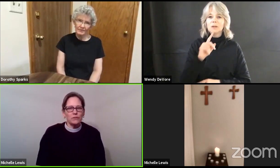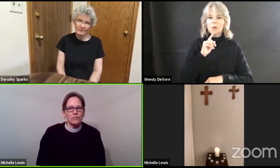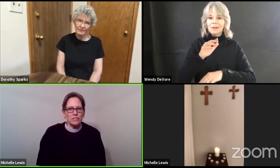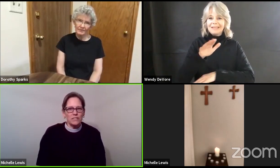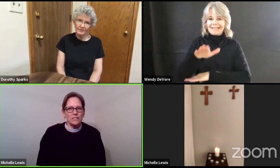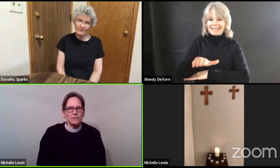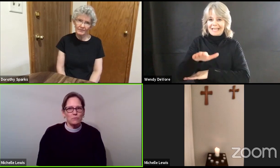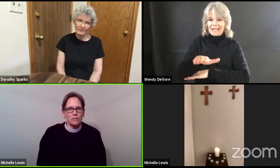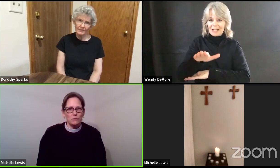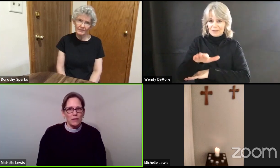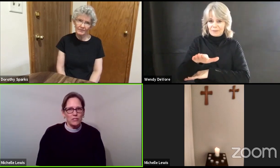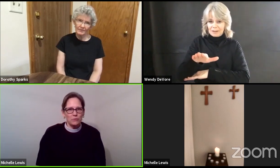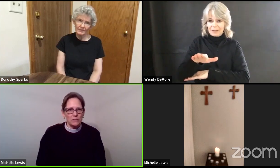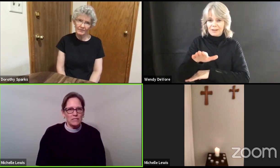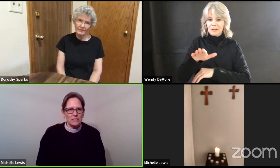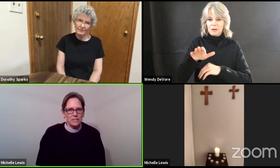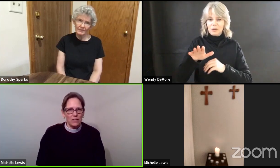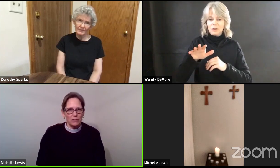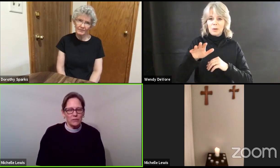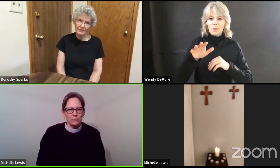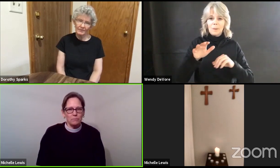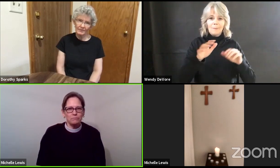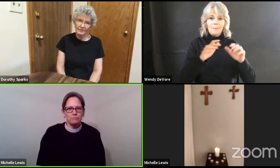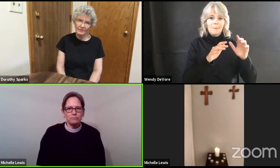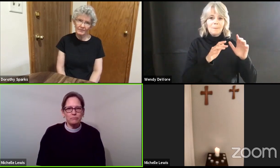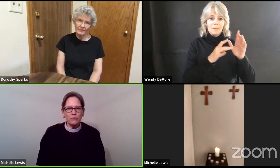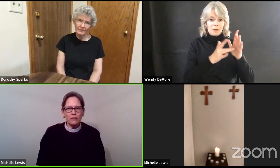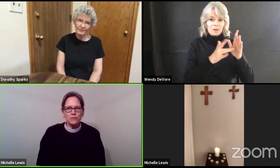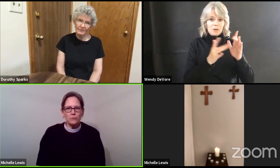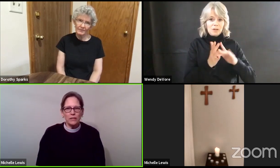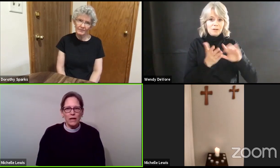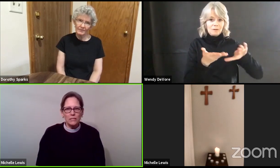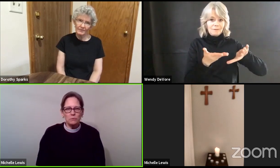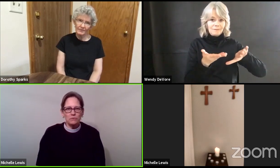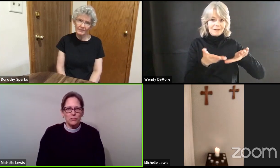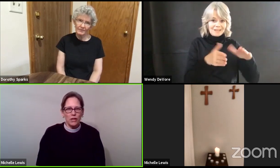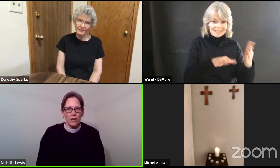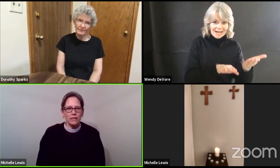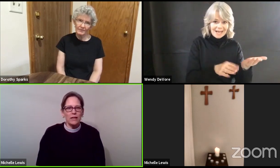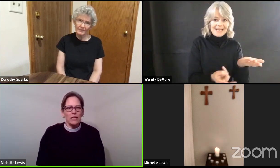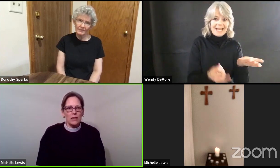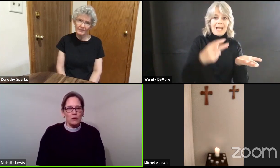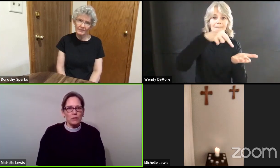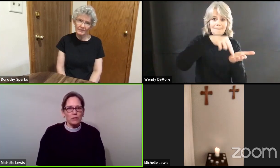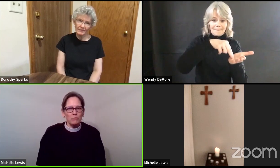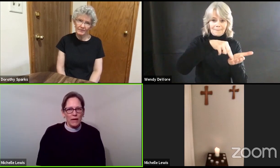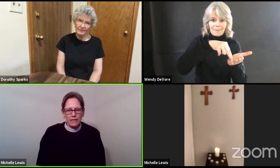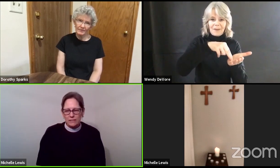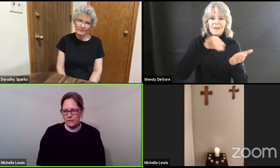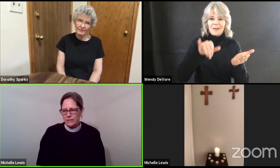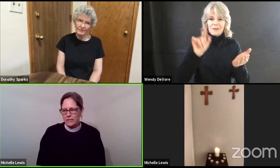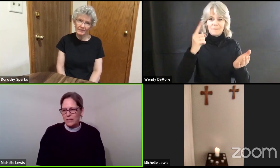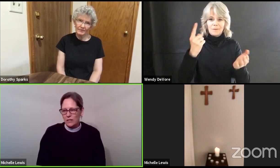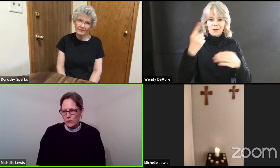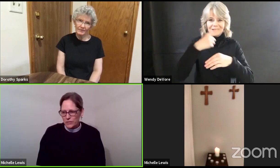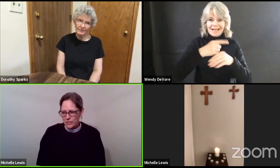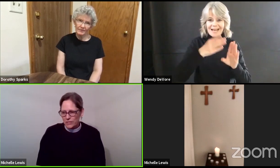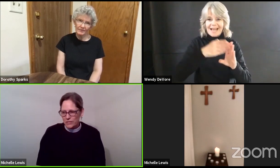Jesus' resurrection was discovered. So in the gospel of John, Mary Magdalene goes to the